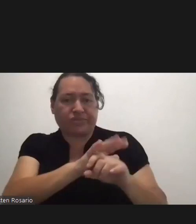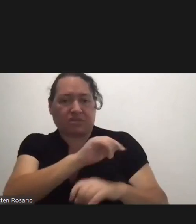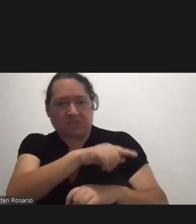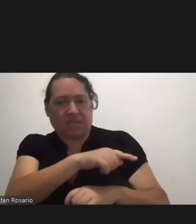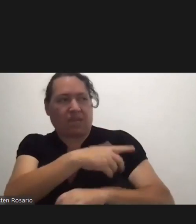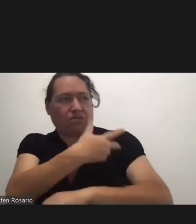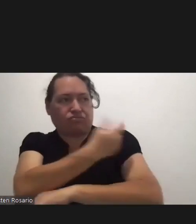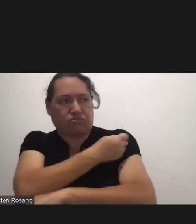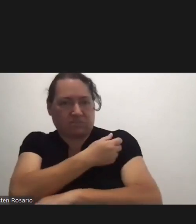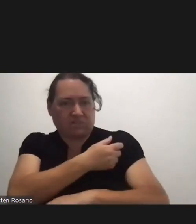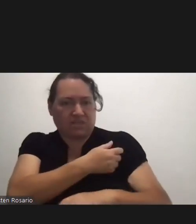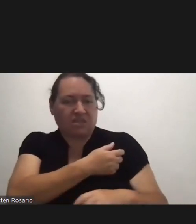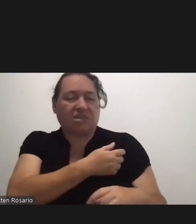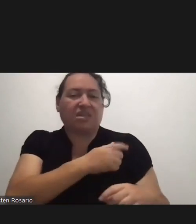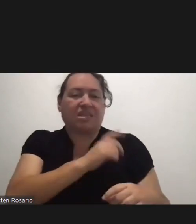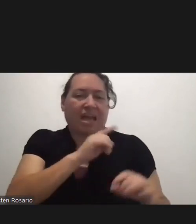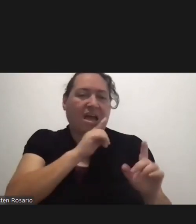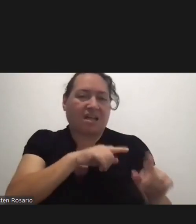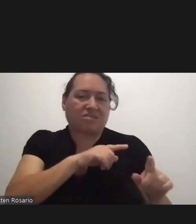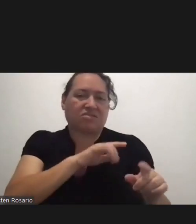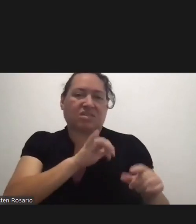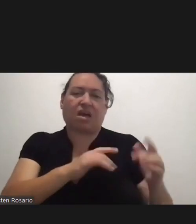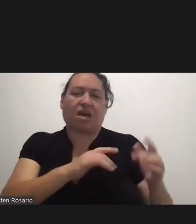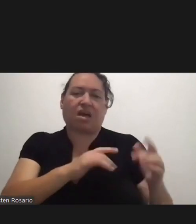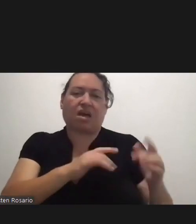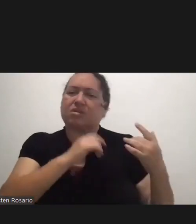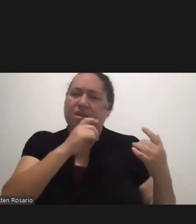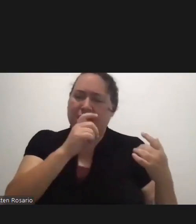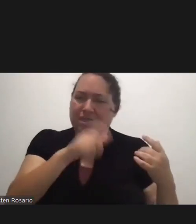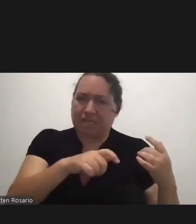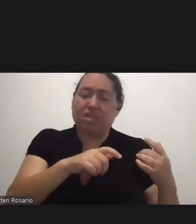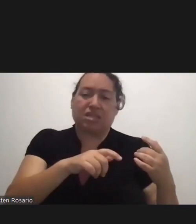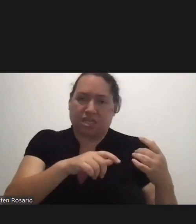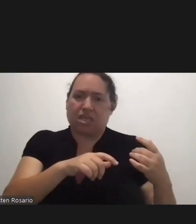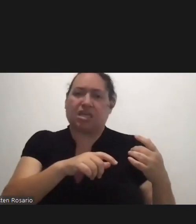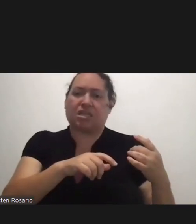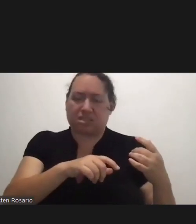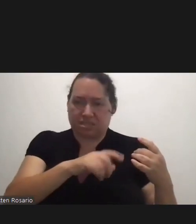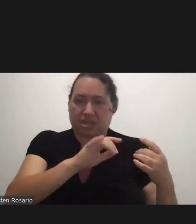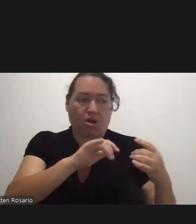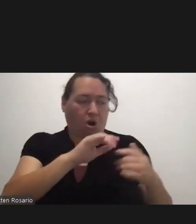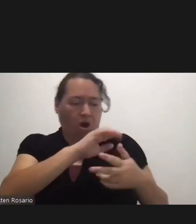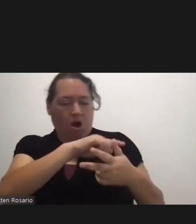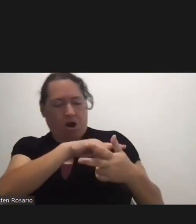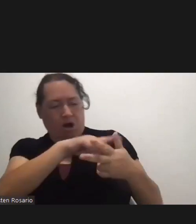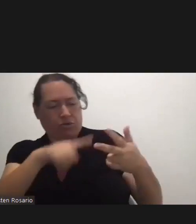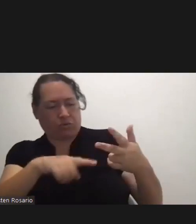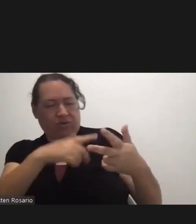this doesn't have this variant of concern does not have to be a variant of consequence for us.